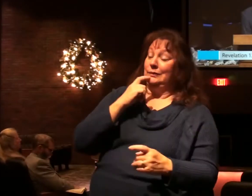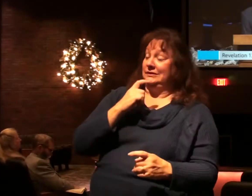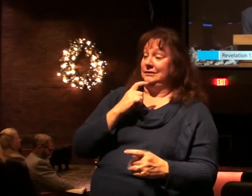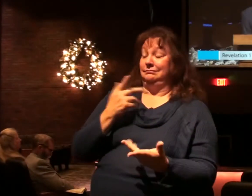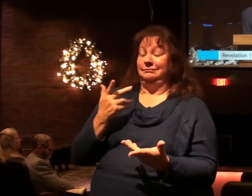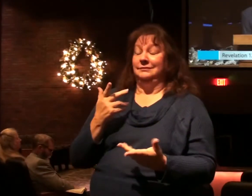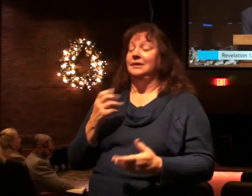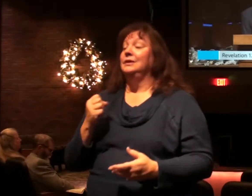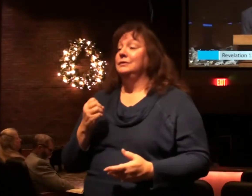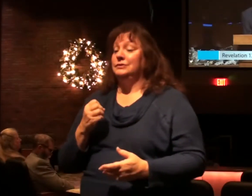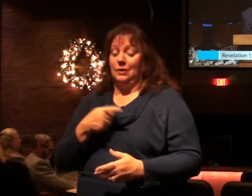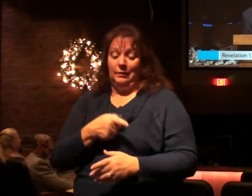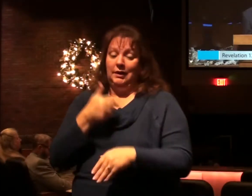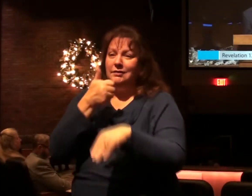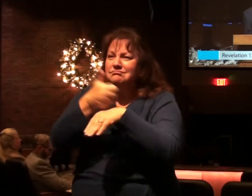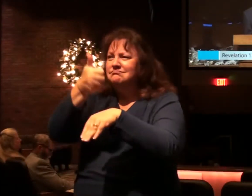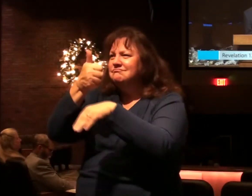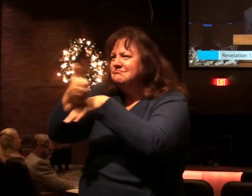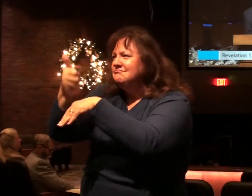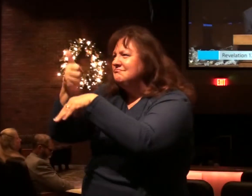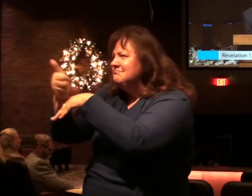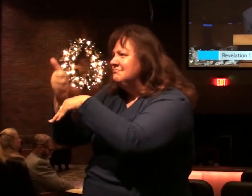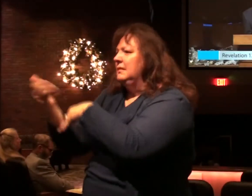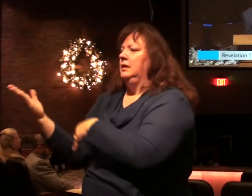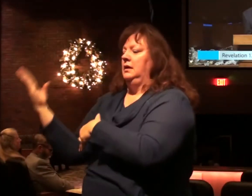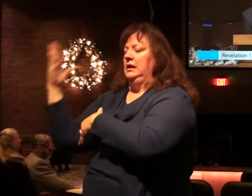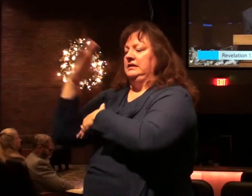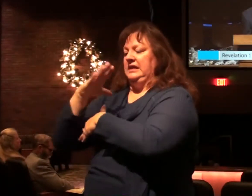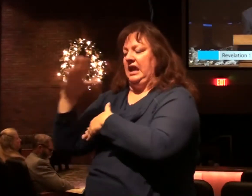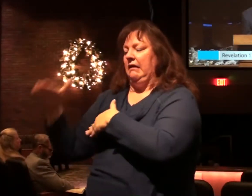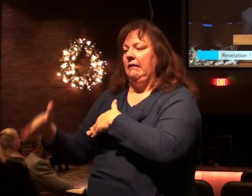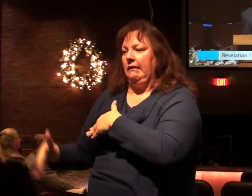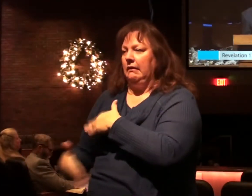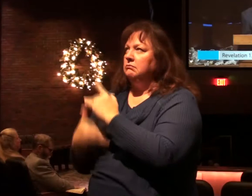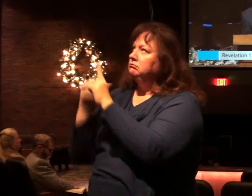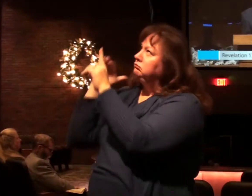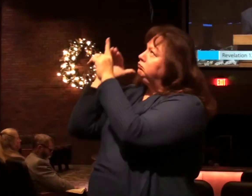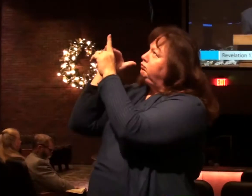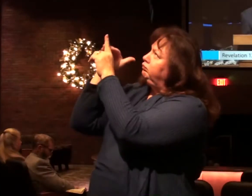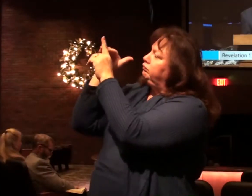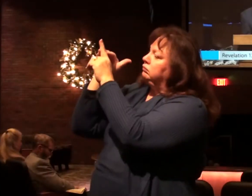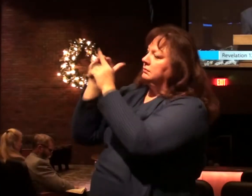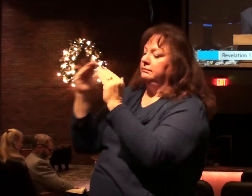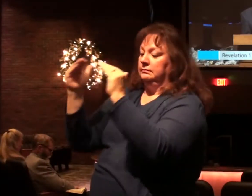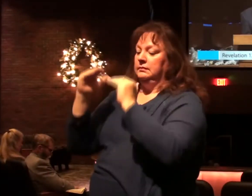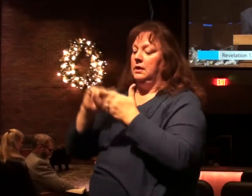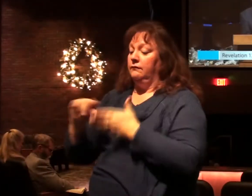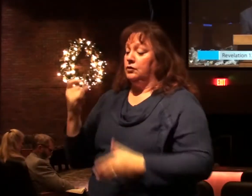So he's the accuser of the brethren, day and night. Verse 11.